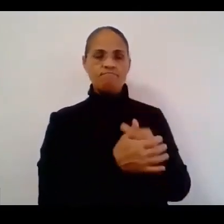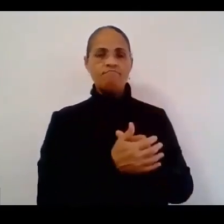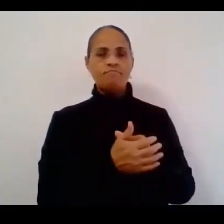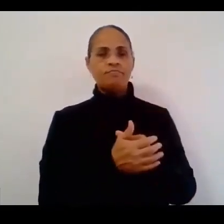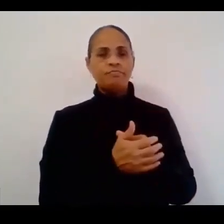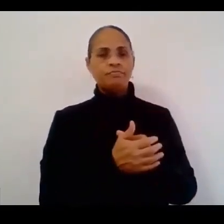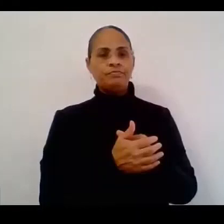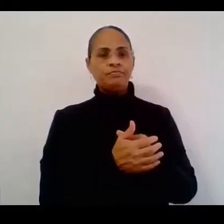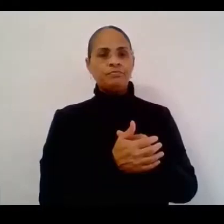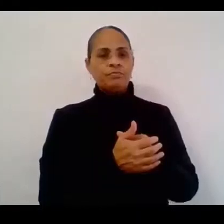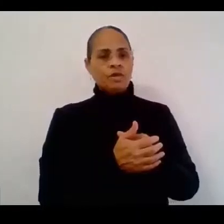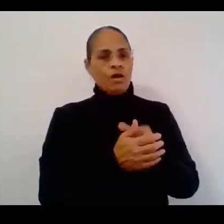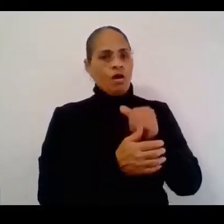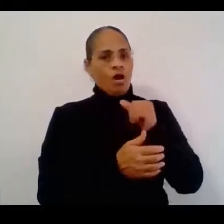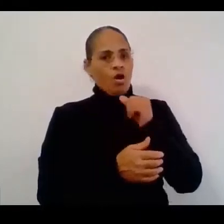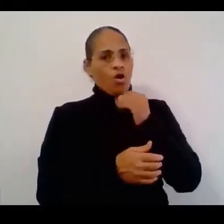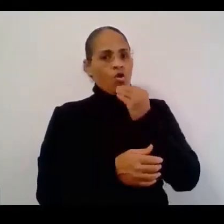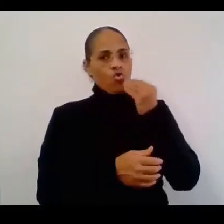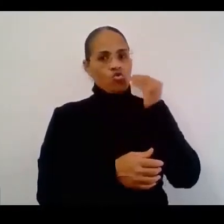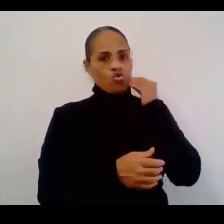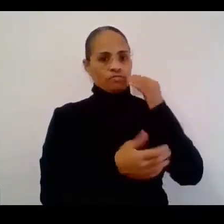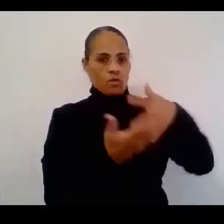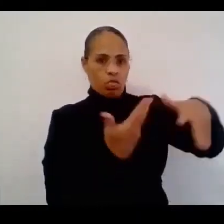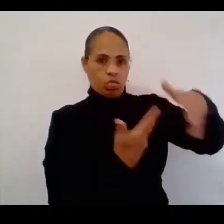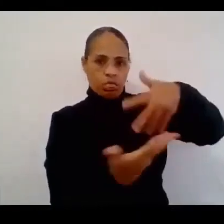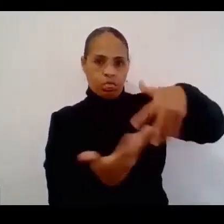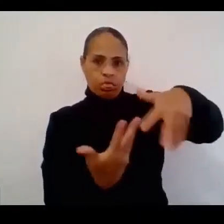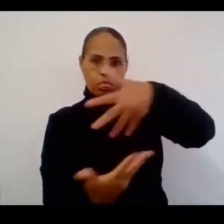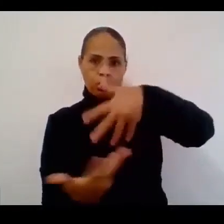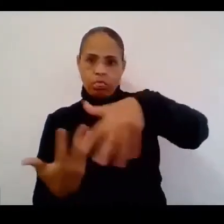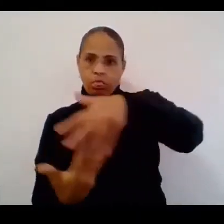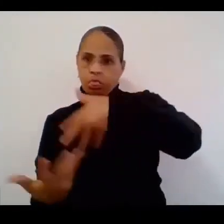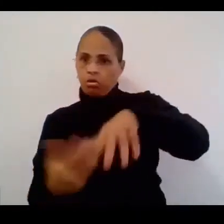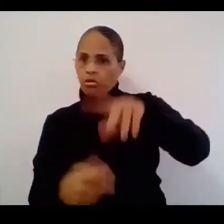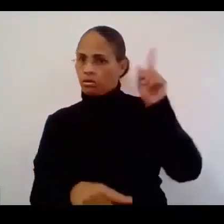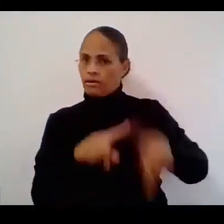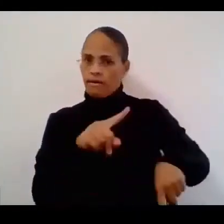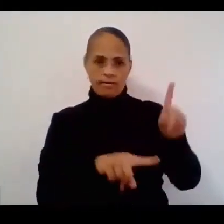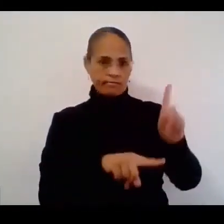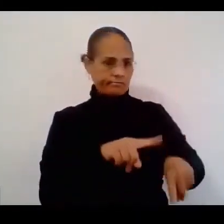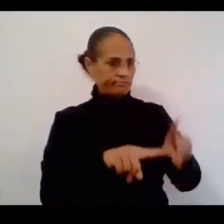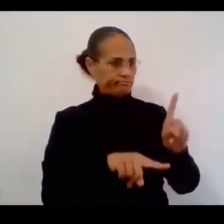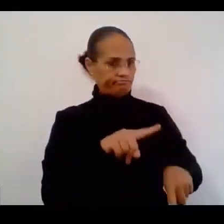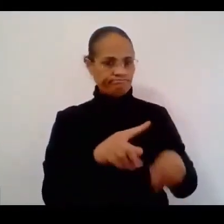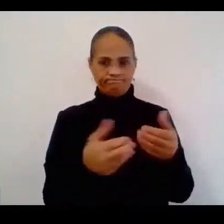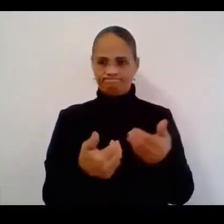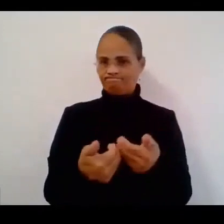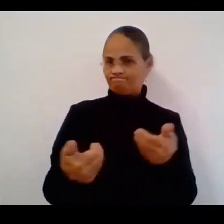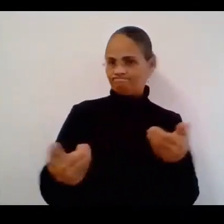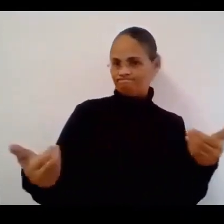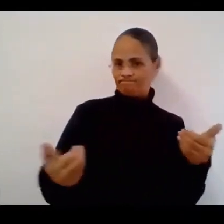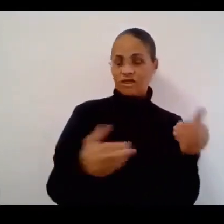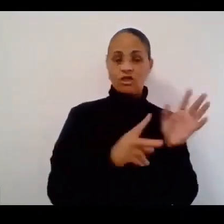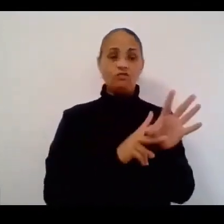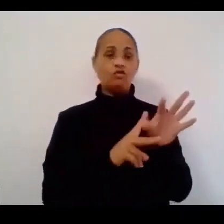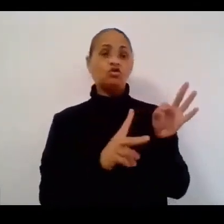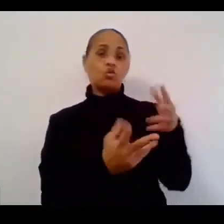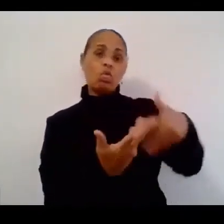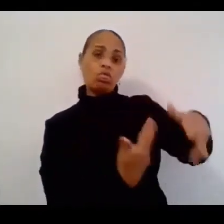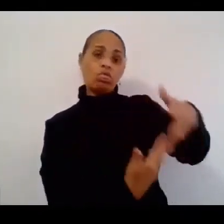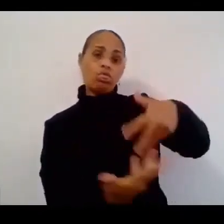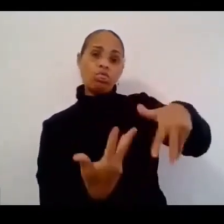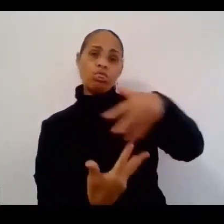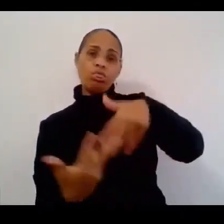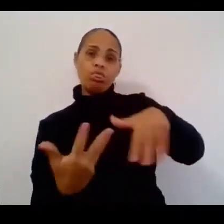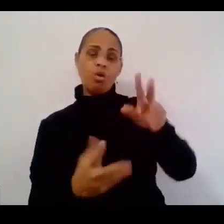Household mixing is prohibited and will be specified like that inside of law. If you choose to mix households or visit